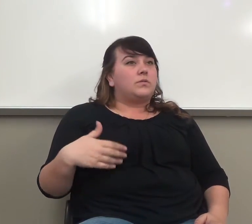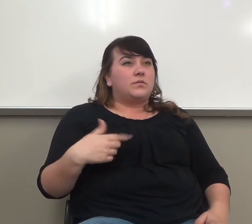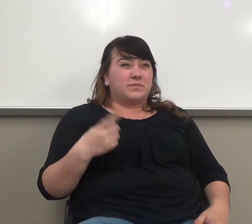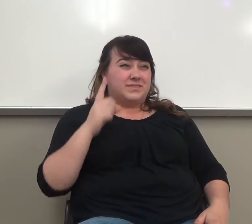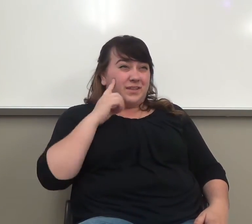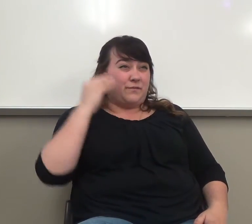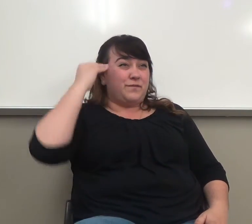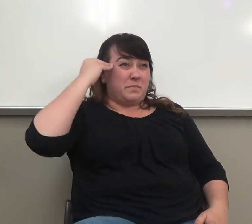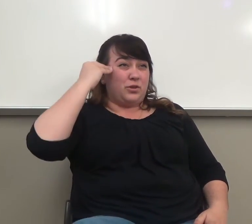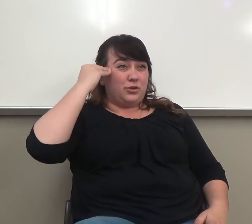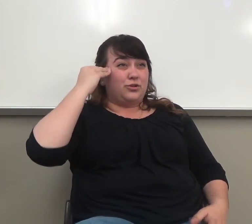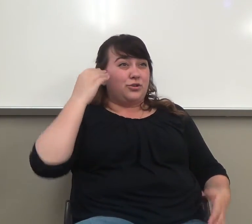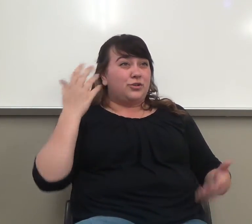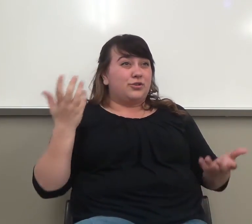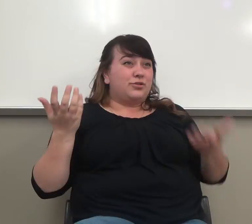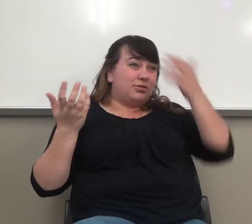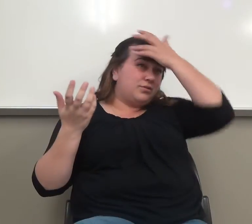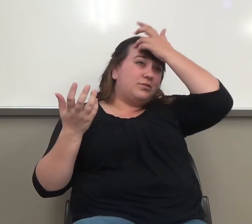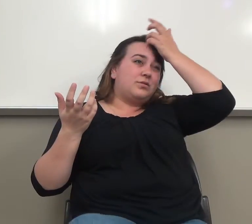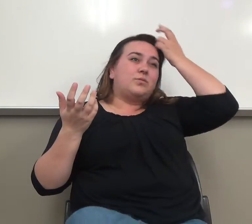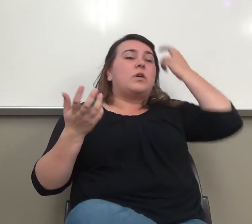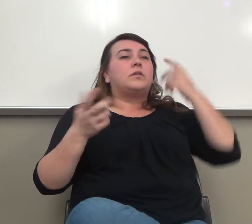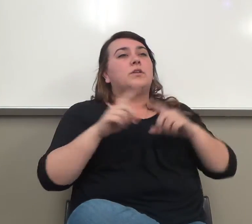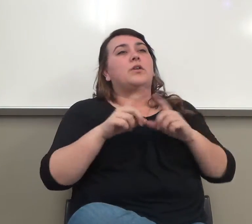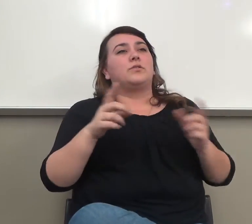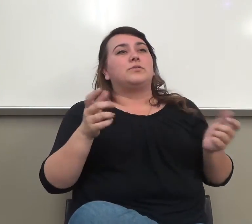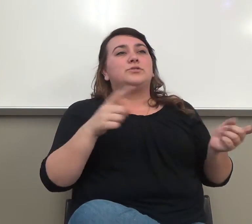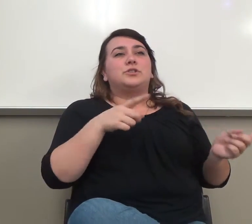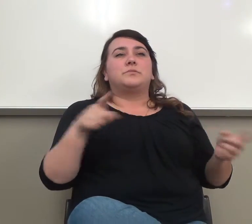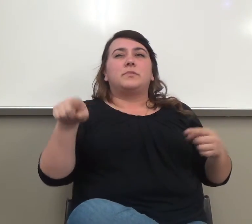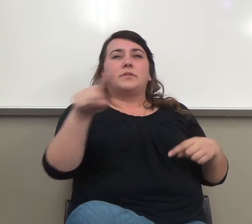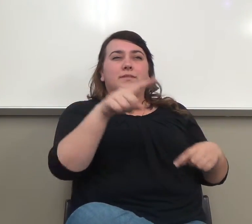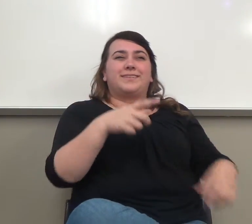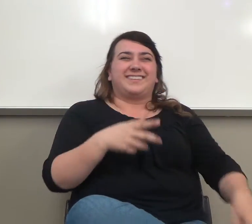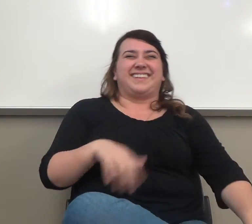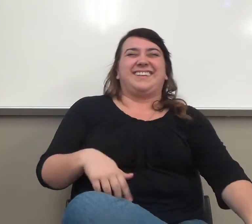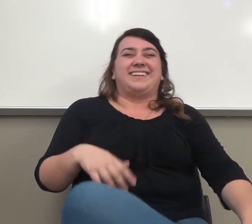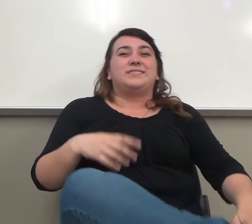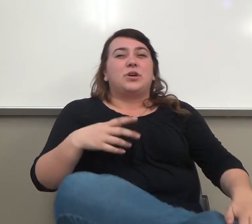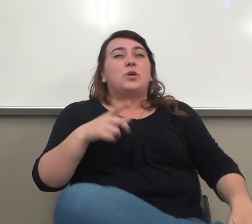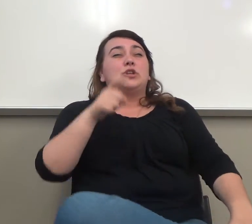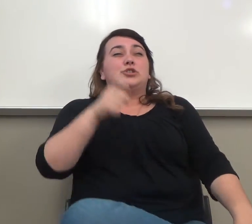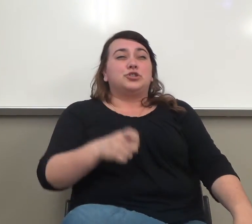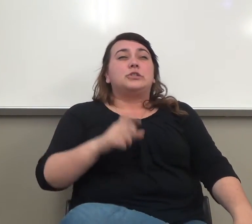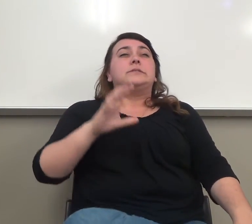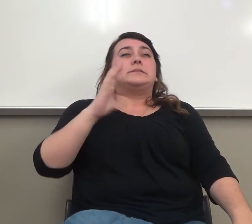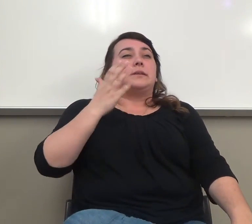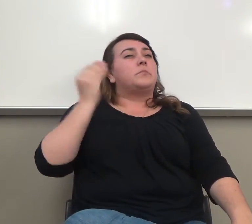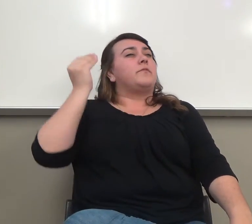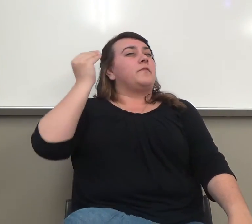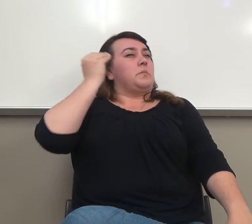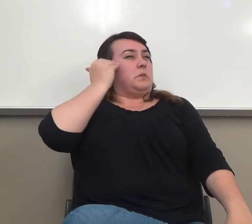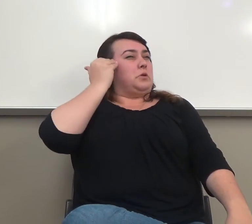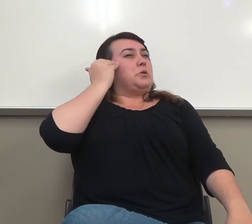familiar to people. So, again, it probably should, if it doesn't, if the exact words I'm saying,